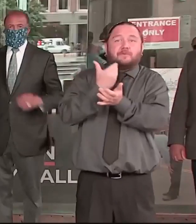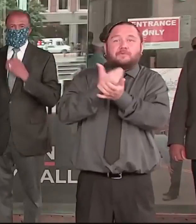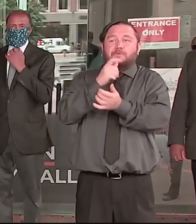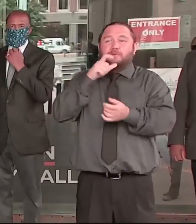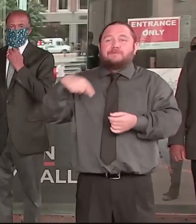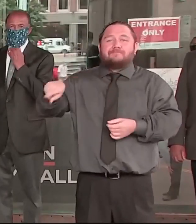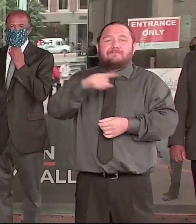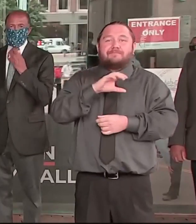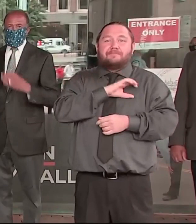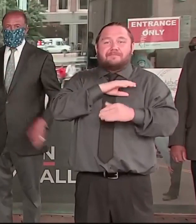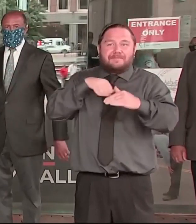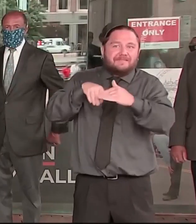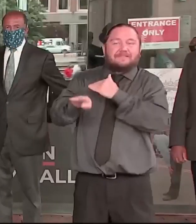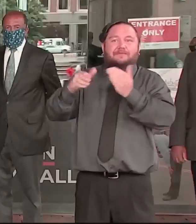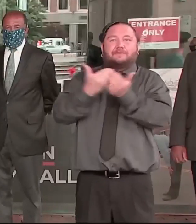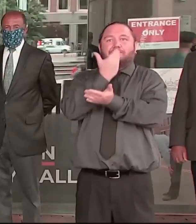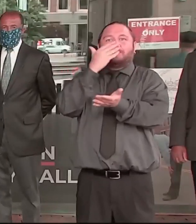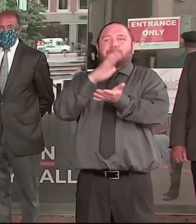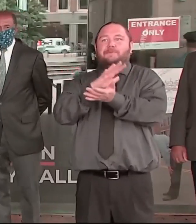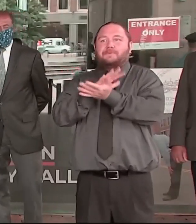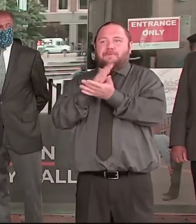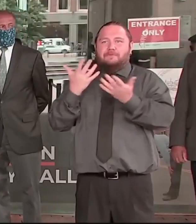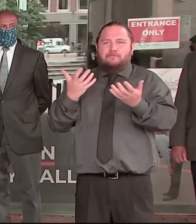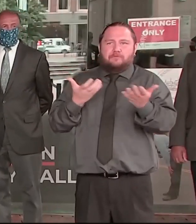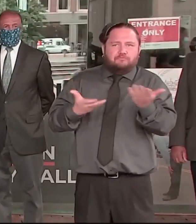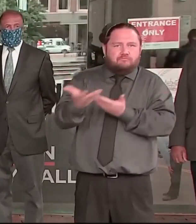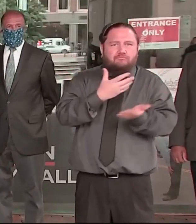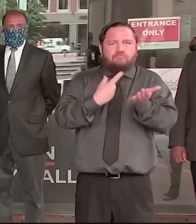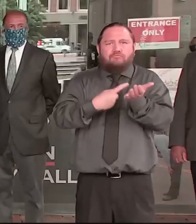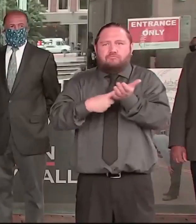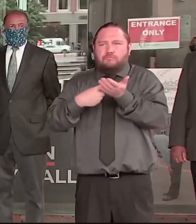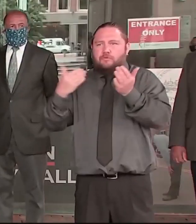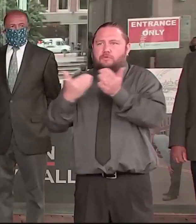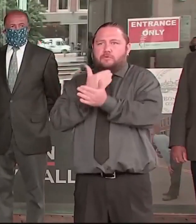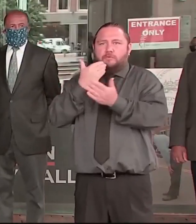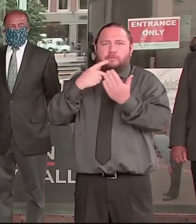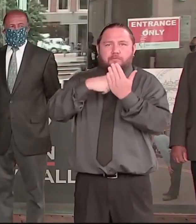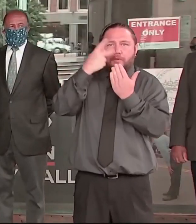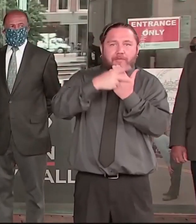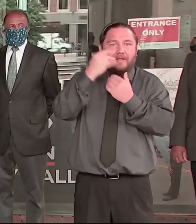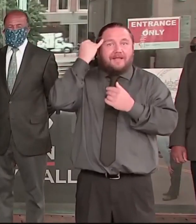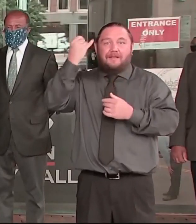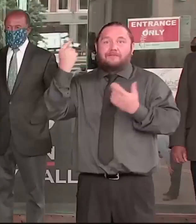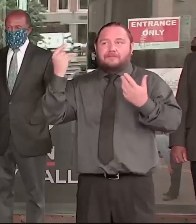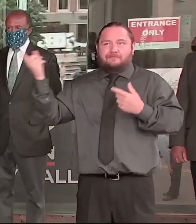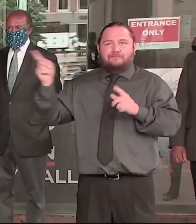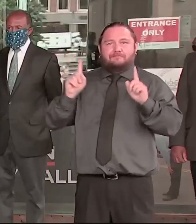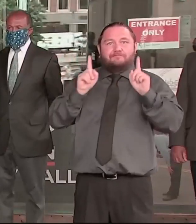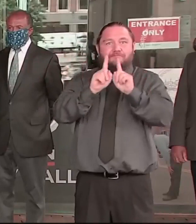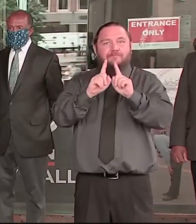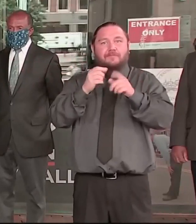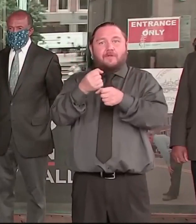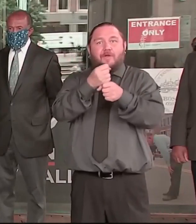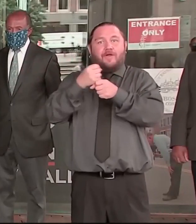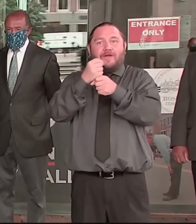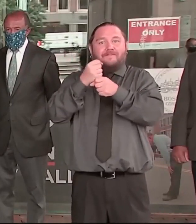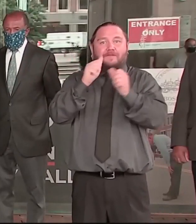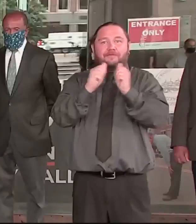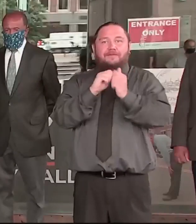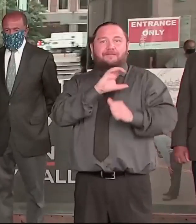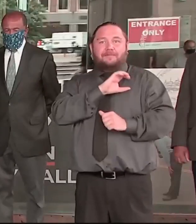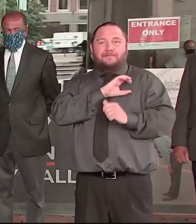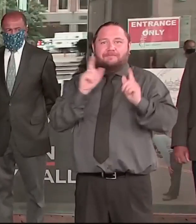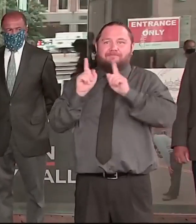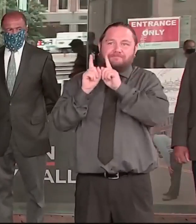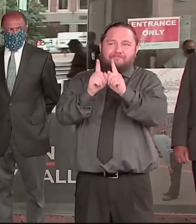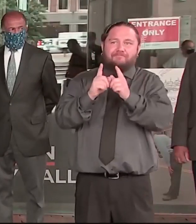programs like Coffee with a Cop, the Flashlight Walks, the Peace Walks, at Christmastime